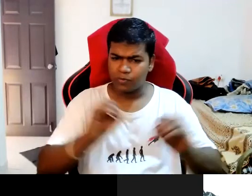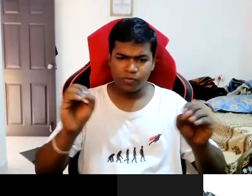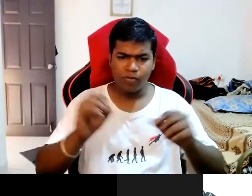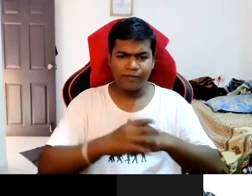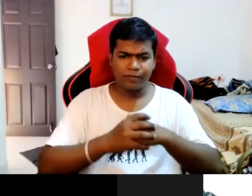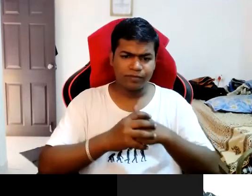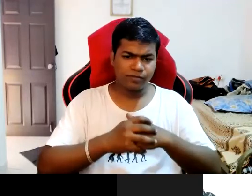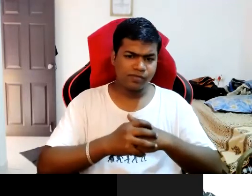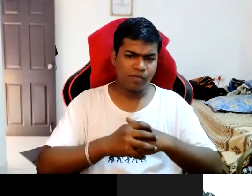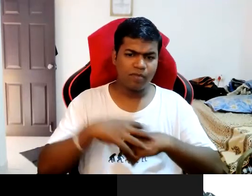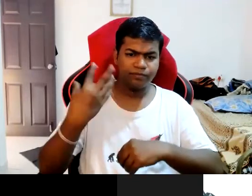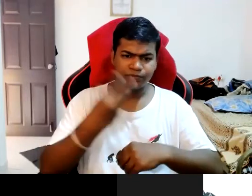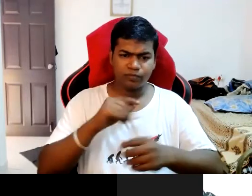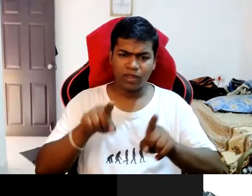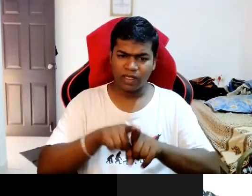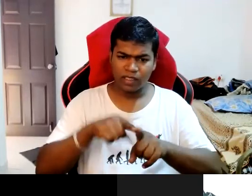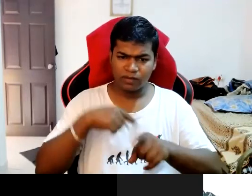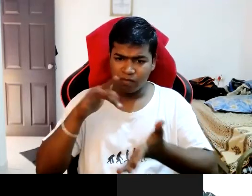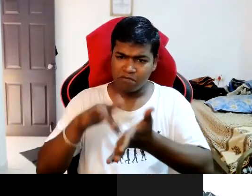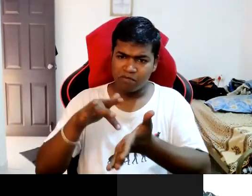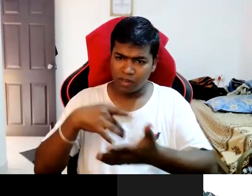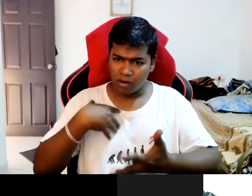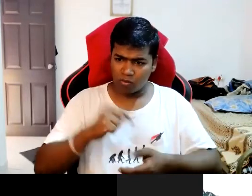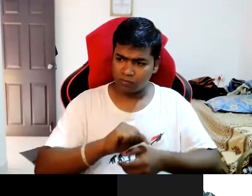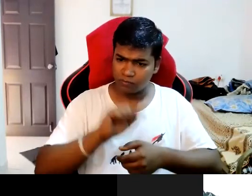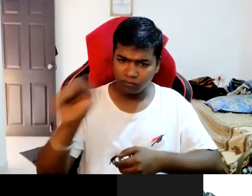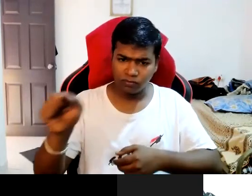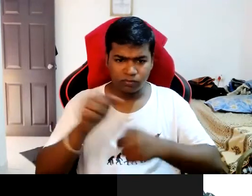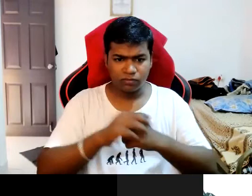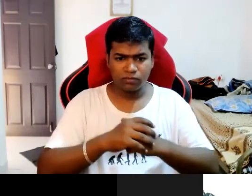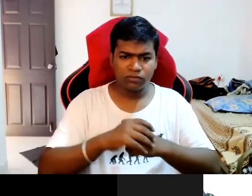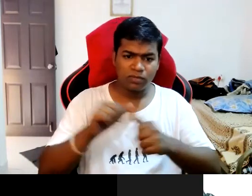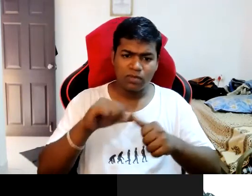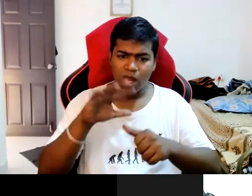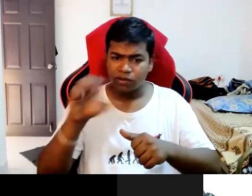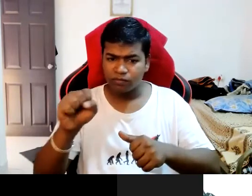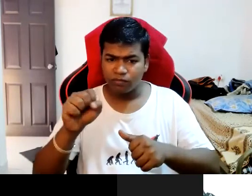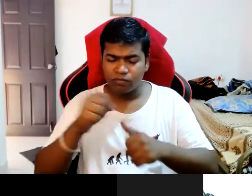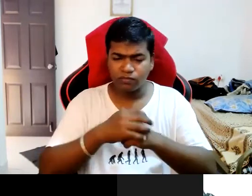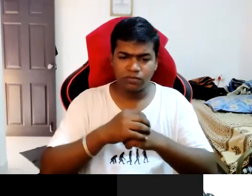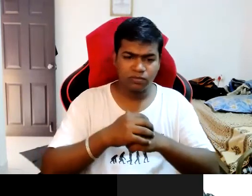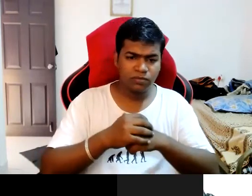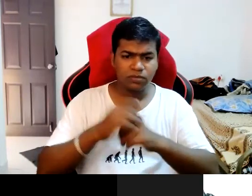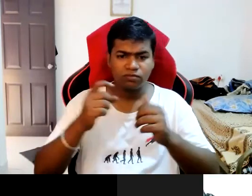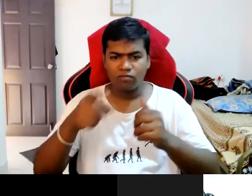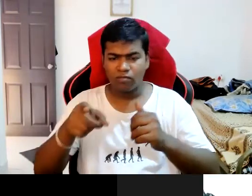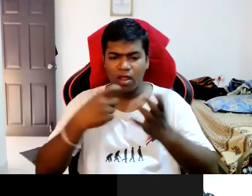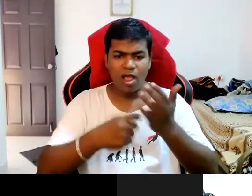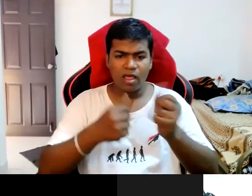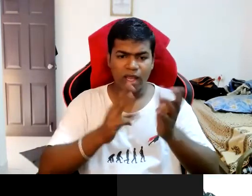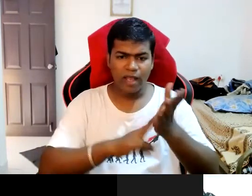also need some place there. So uh accessibility means I need like a ramp lift